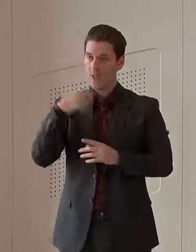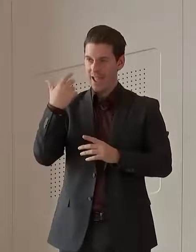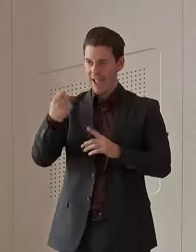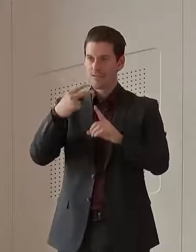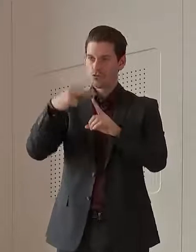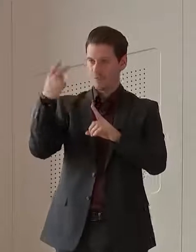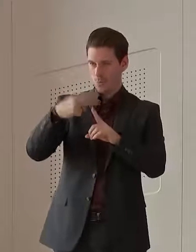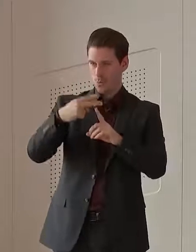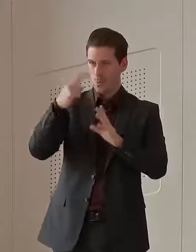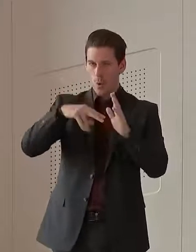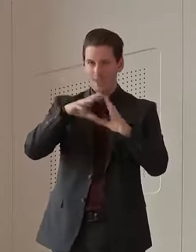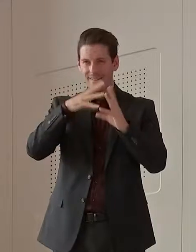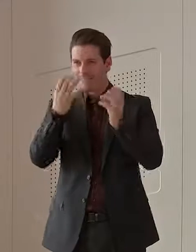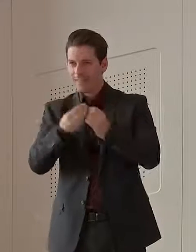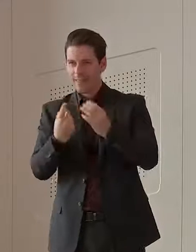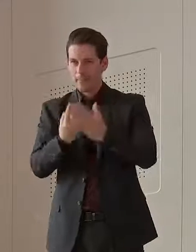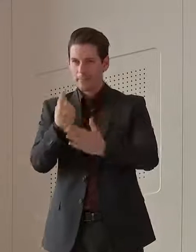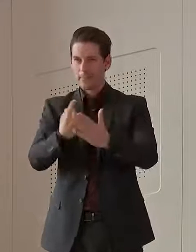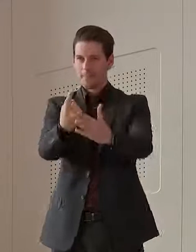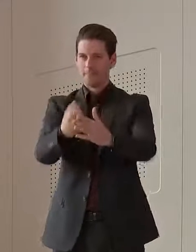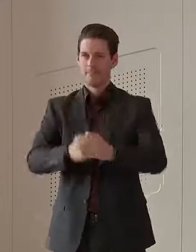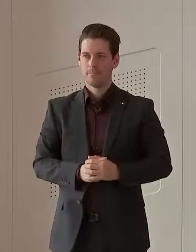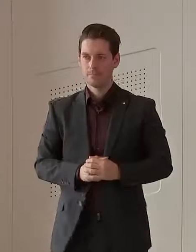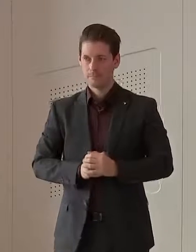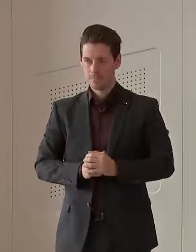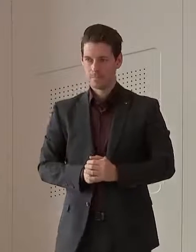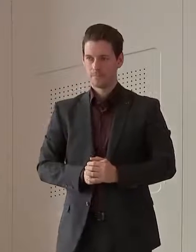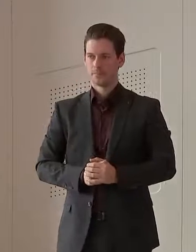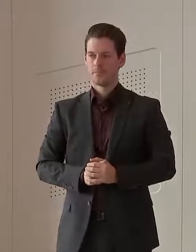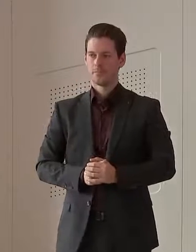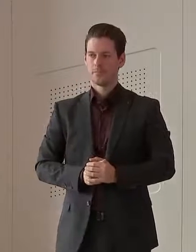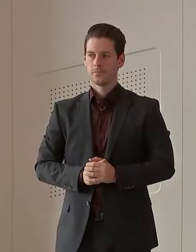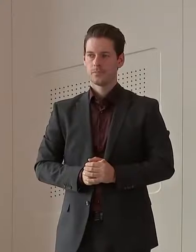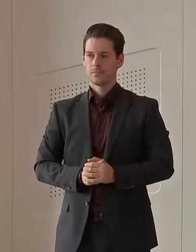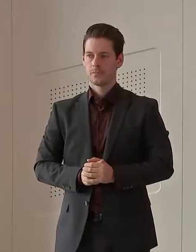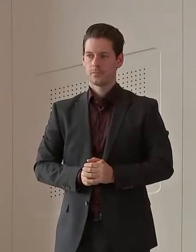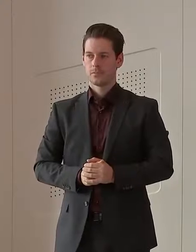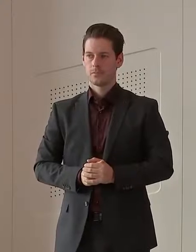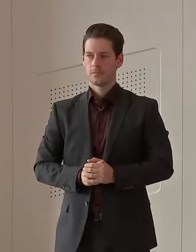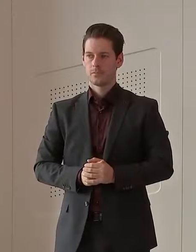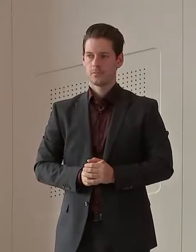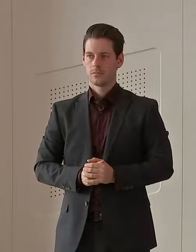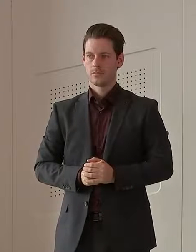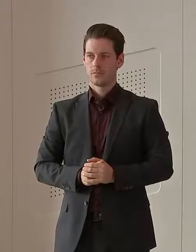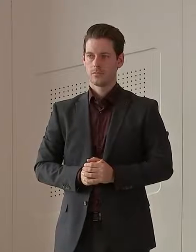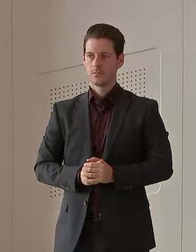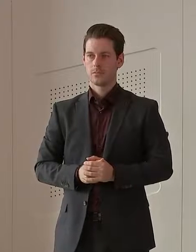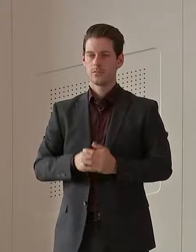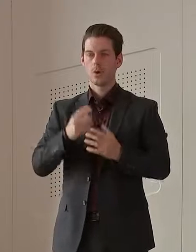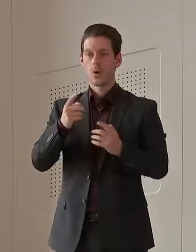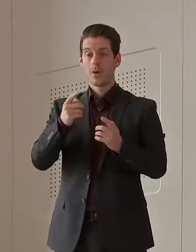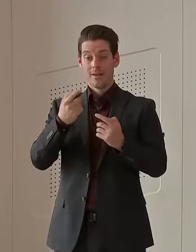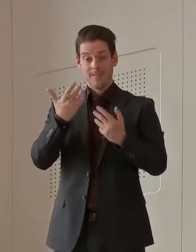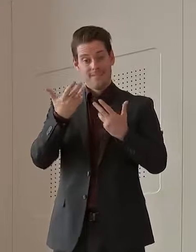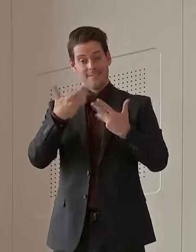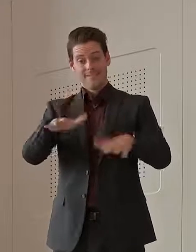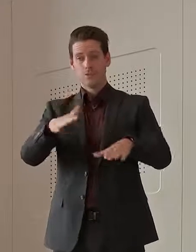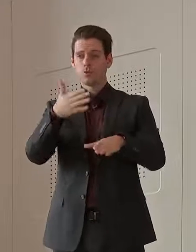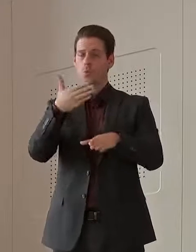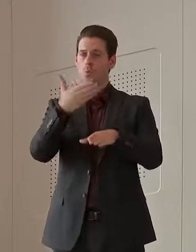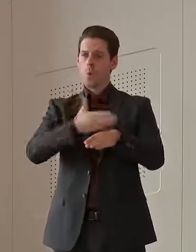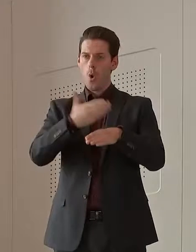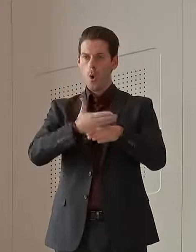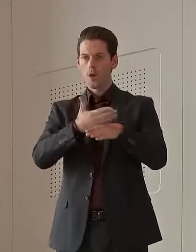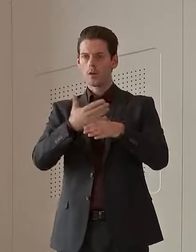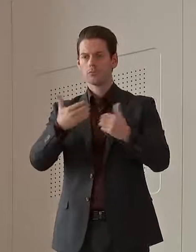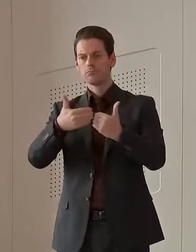the moment. And what steps are being taken under the post-employment separation provisions, particularly that two